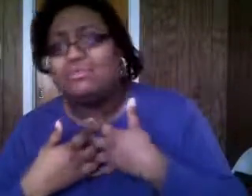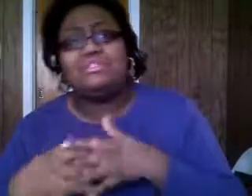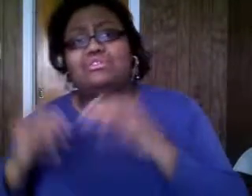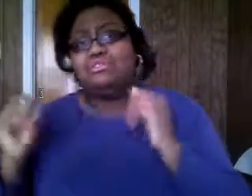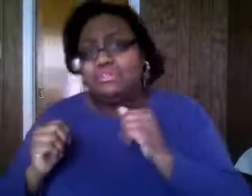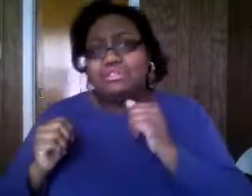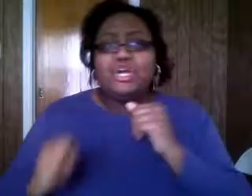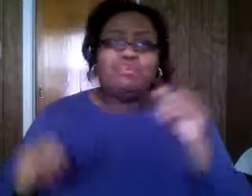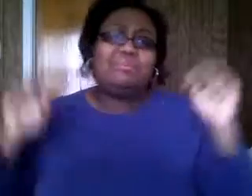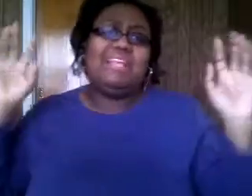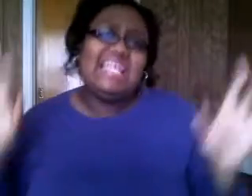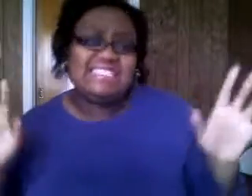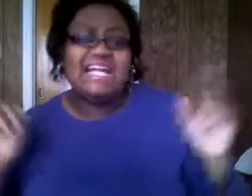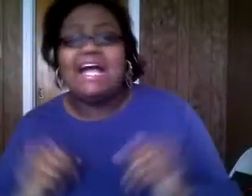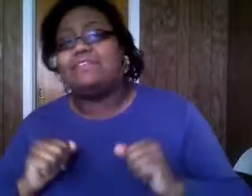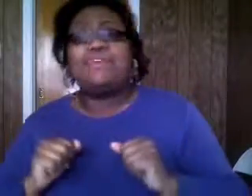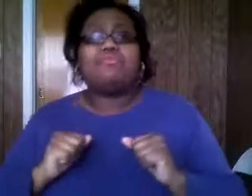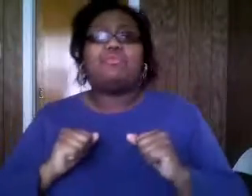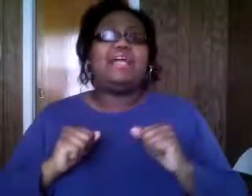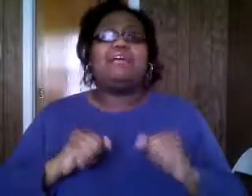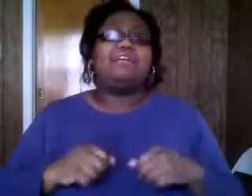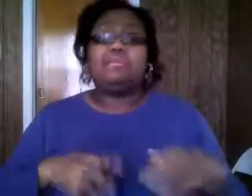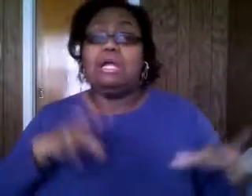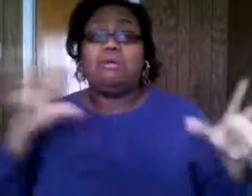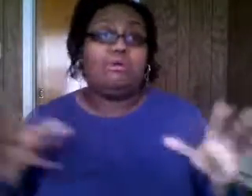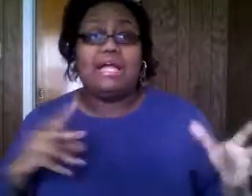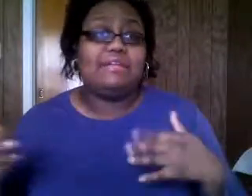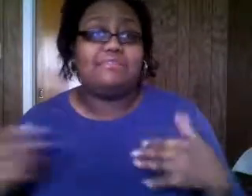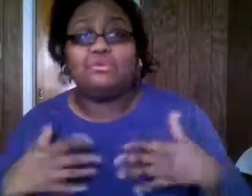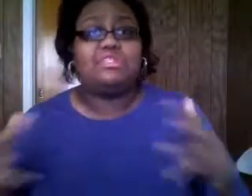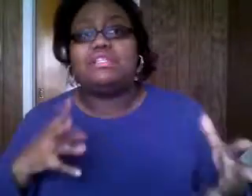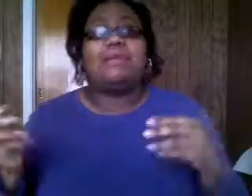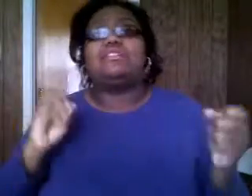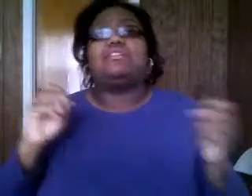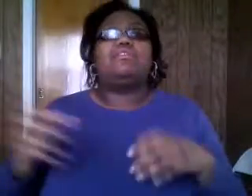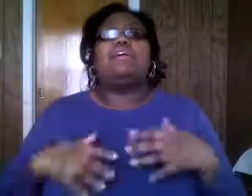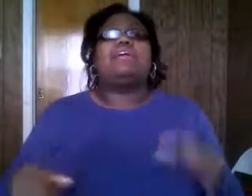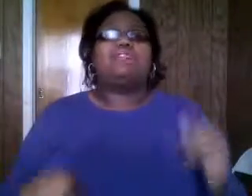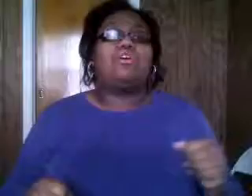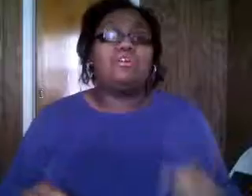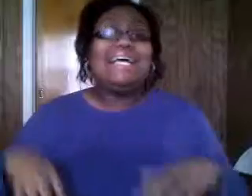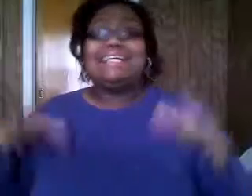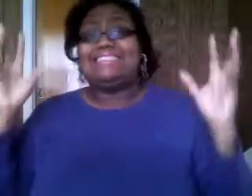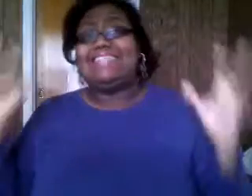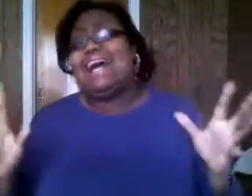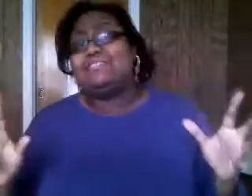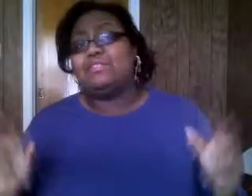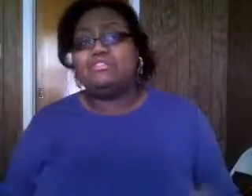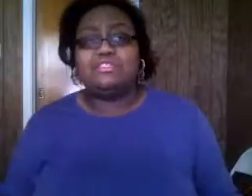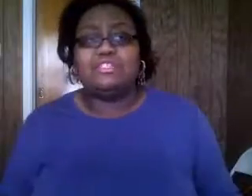we look good we blessed and highly favored we out here we got all kind of furs and diamonds and all kind of nice cars because god has been good to